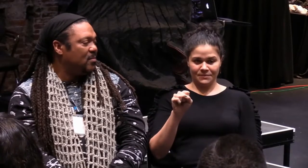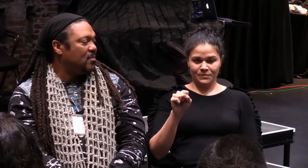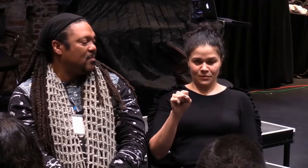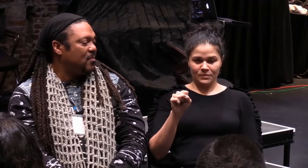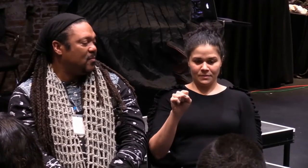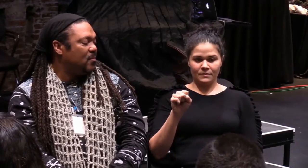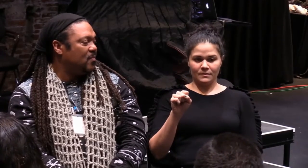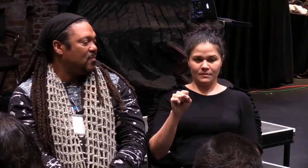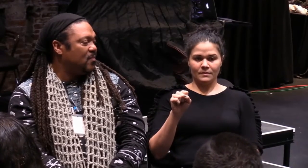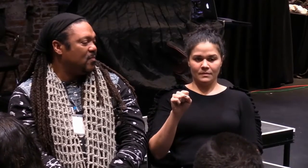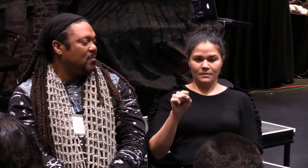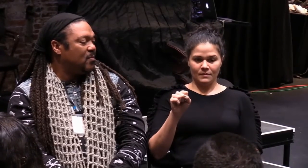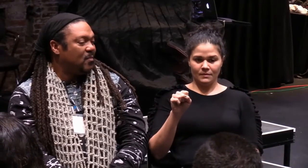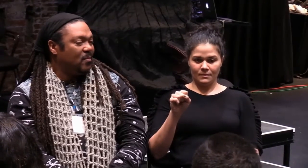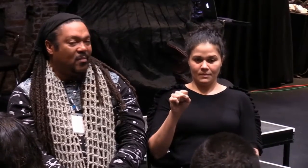And it focused on injuries.